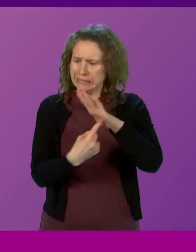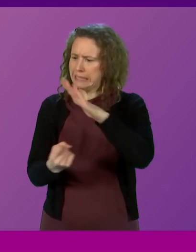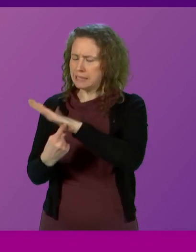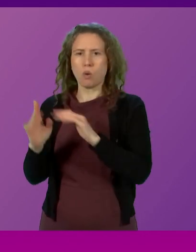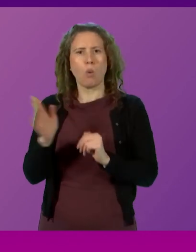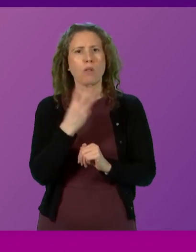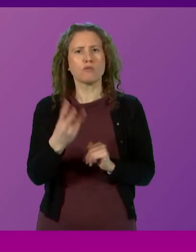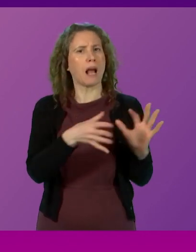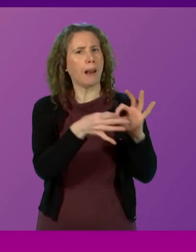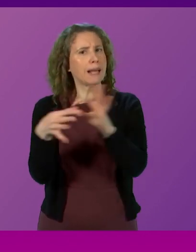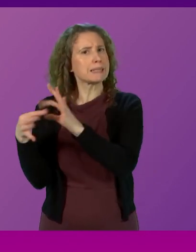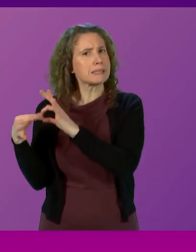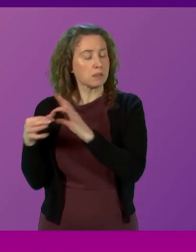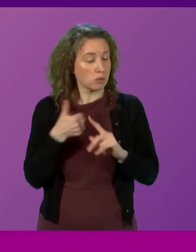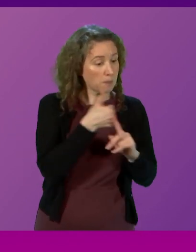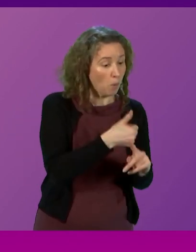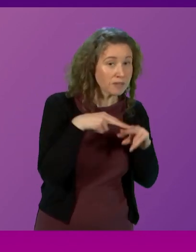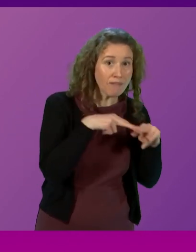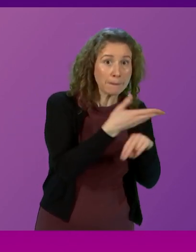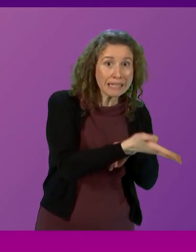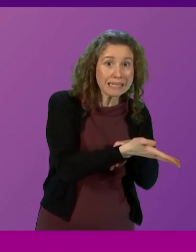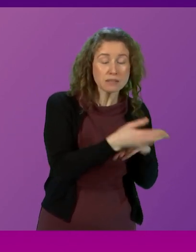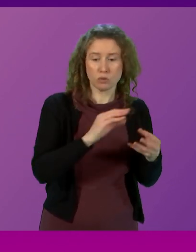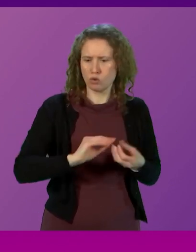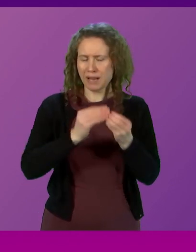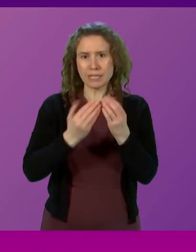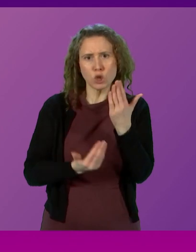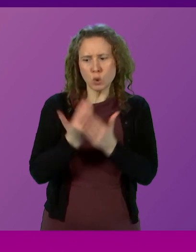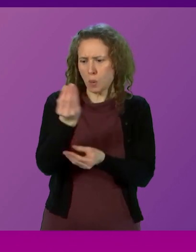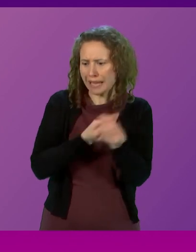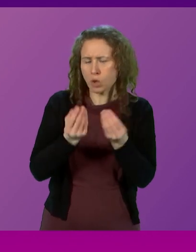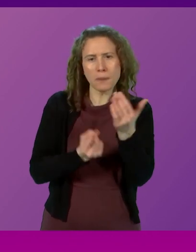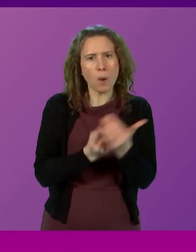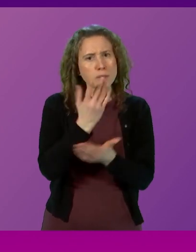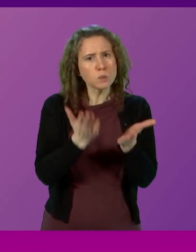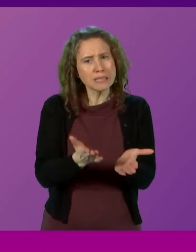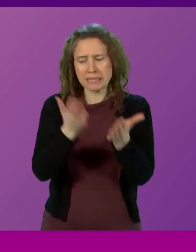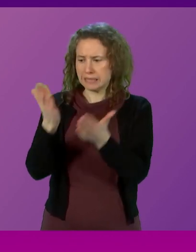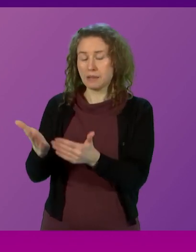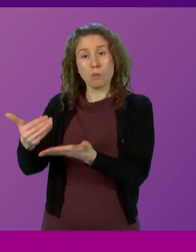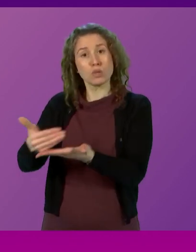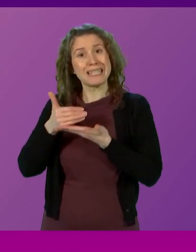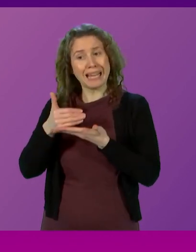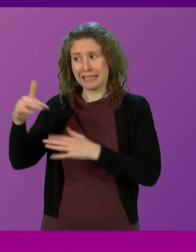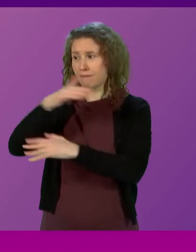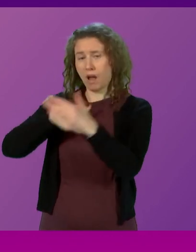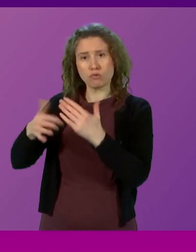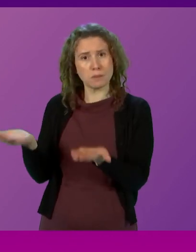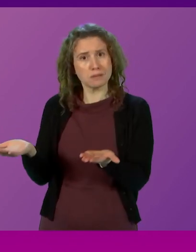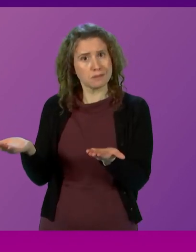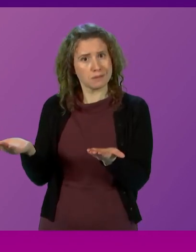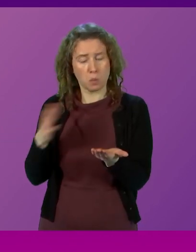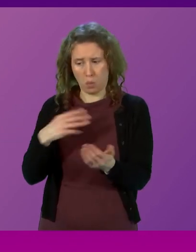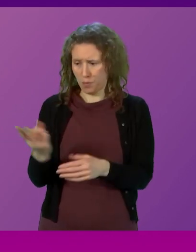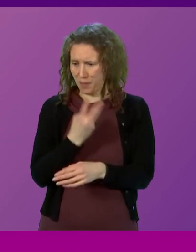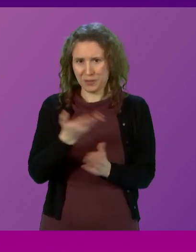together as a means of supporting families, of creating new economic opportunities, of protecting our environment and